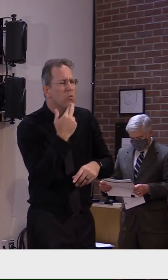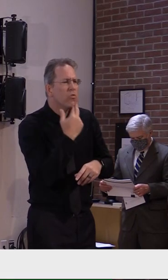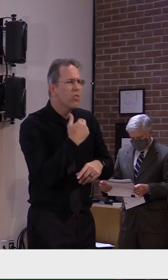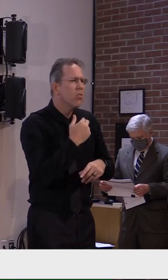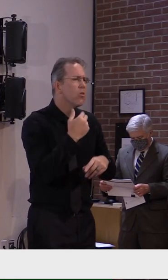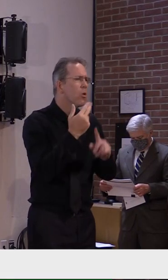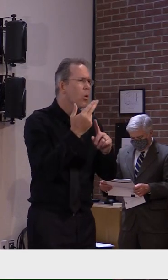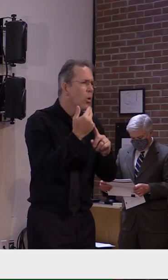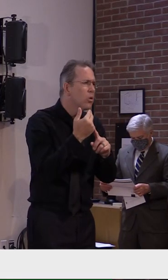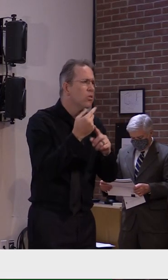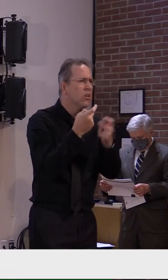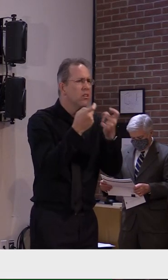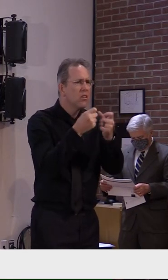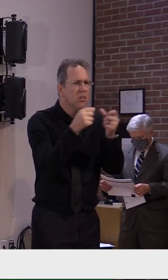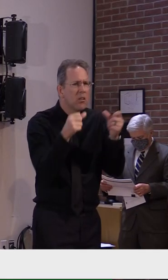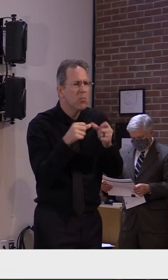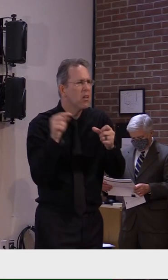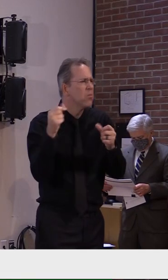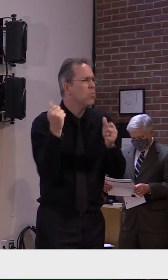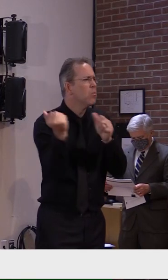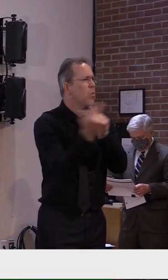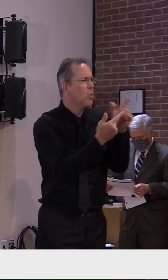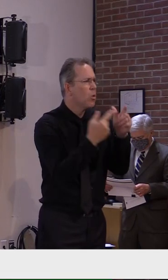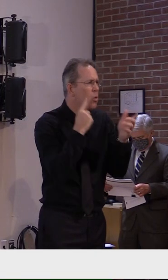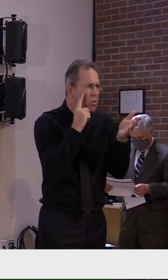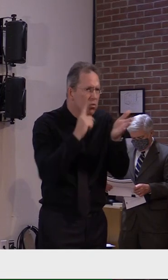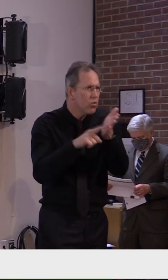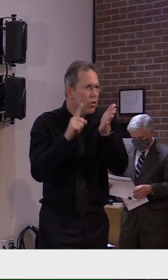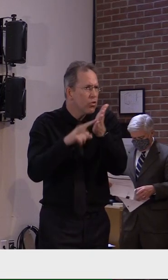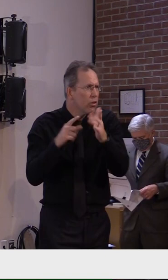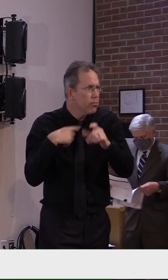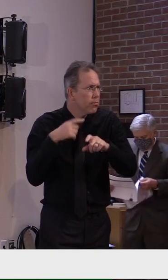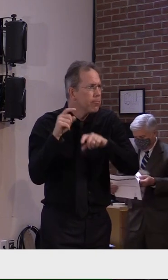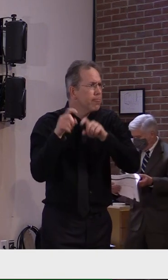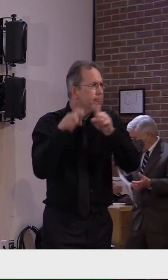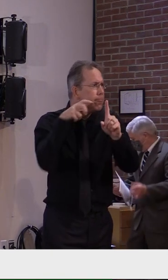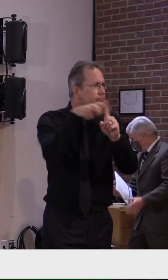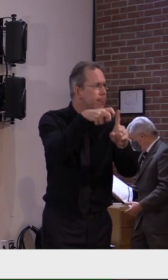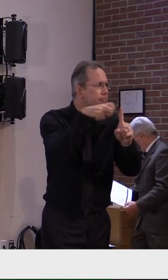Thank you very much. Andrew, Caledonian Records.